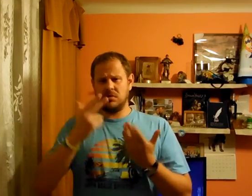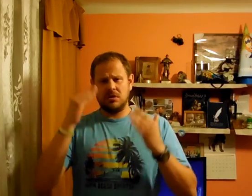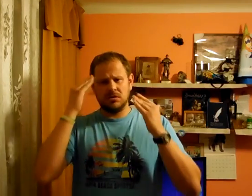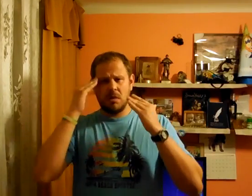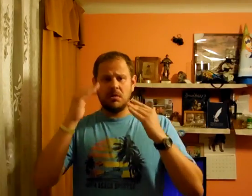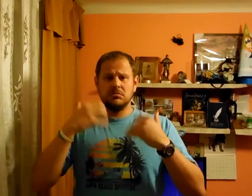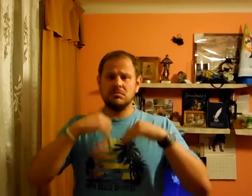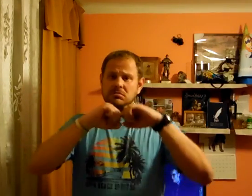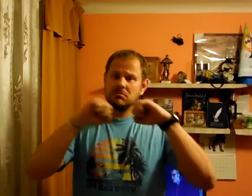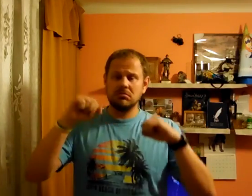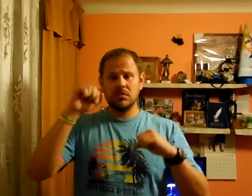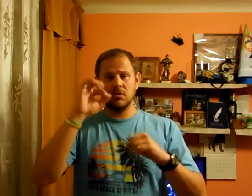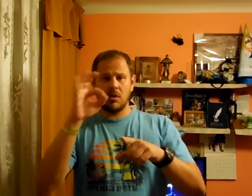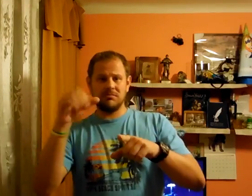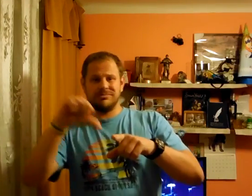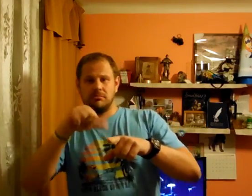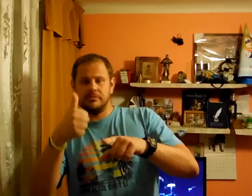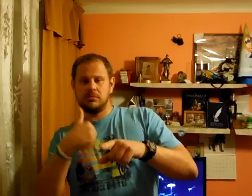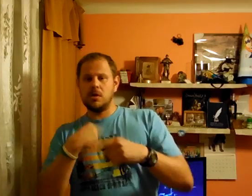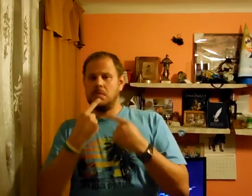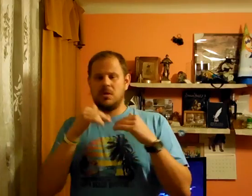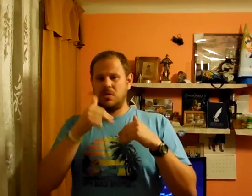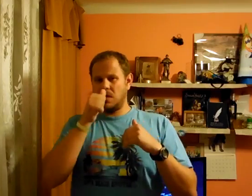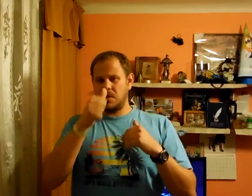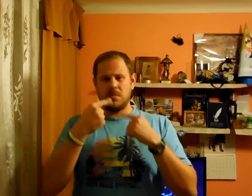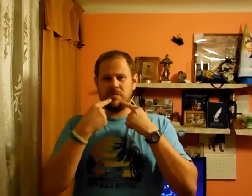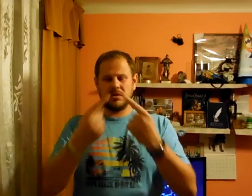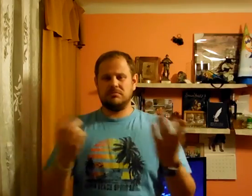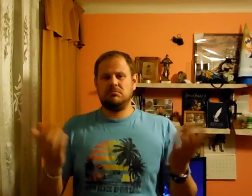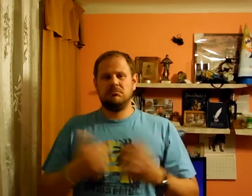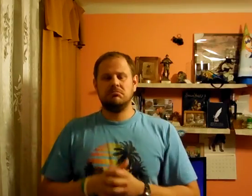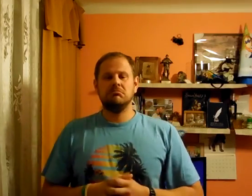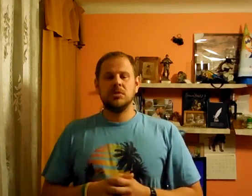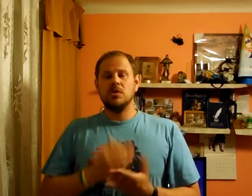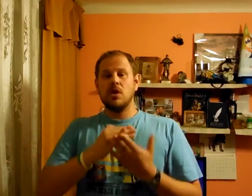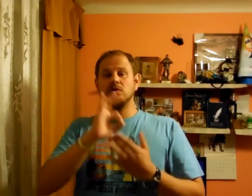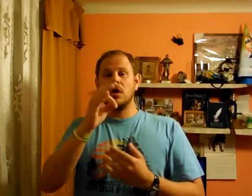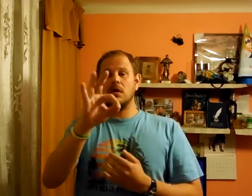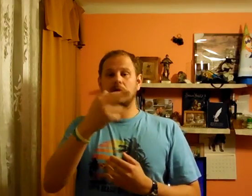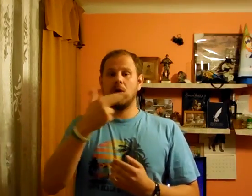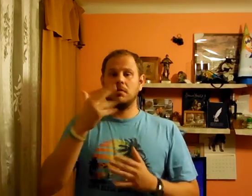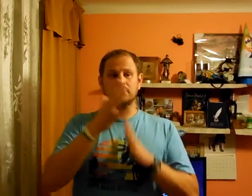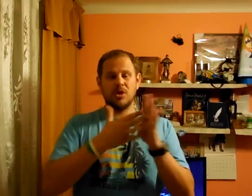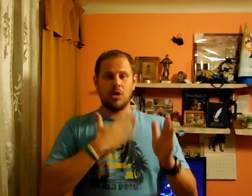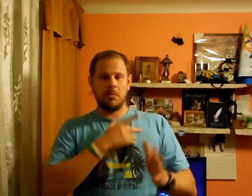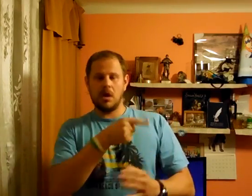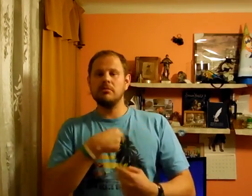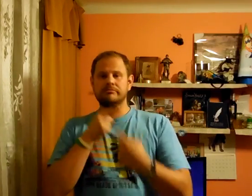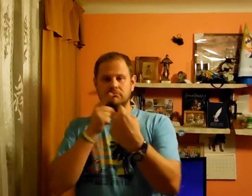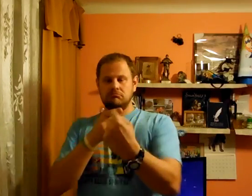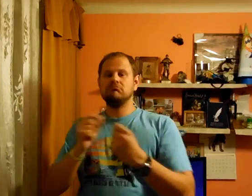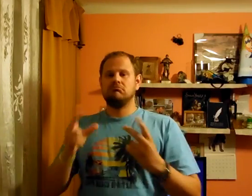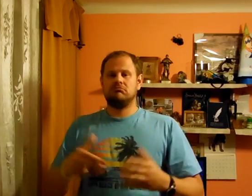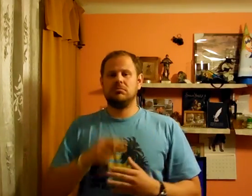I thought that at this time of night, you would be sleeping. I didn't think he would respond to my cold night. Really? How could I refuse?